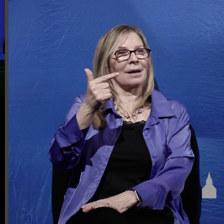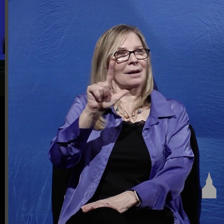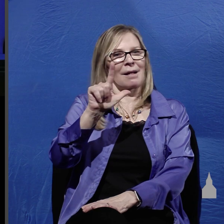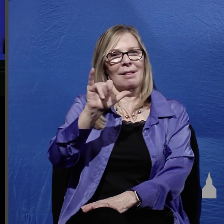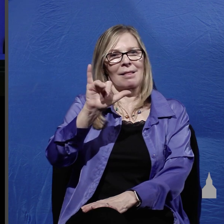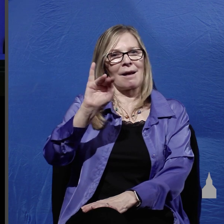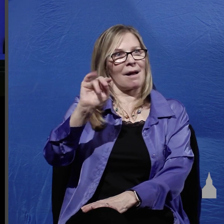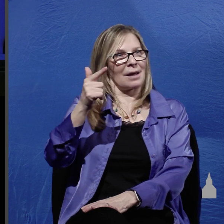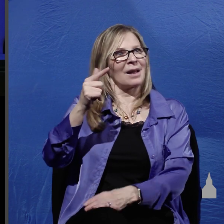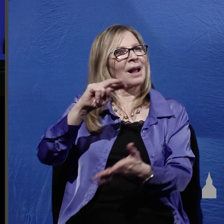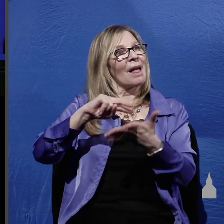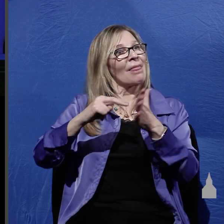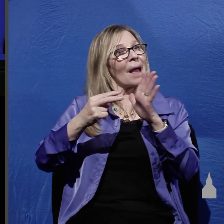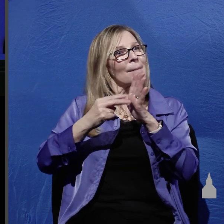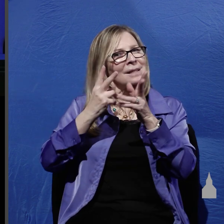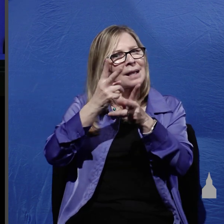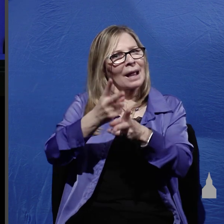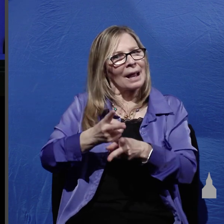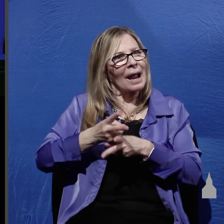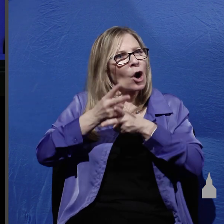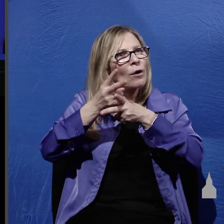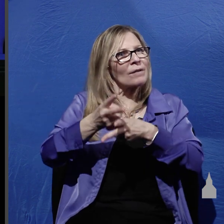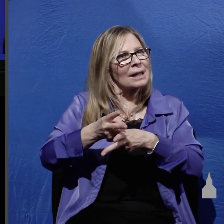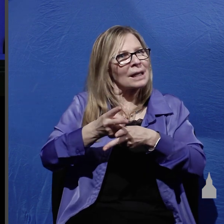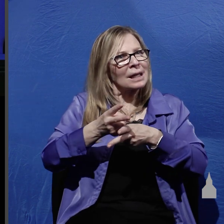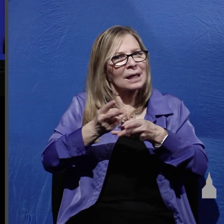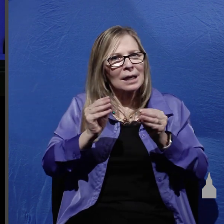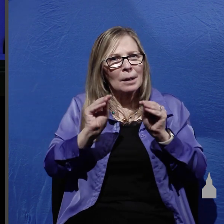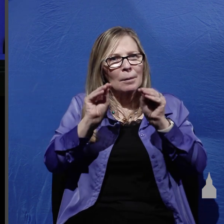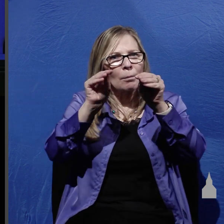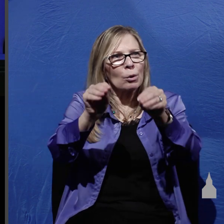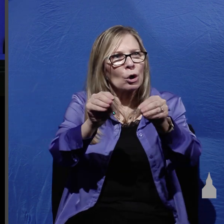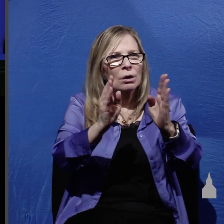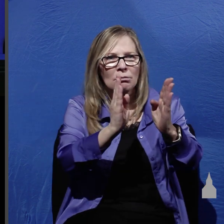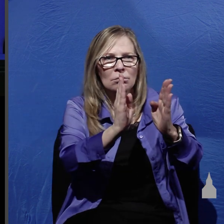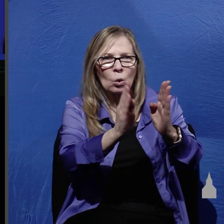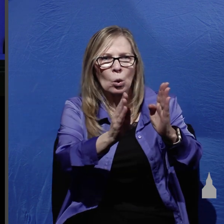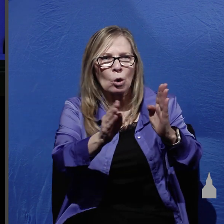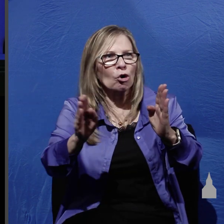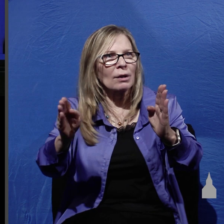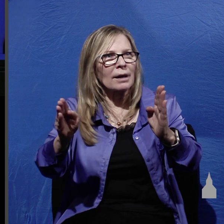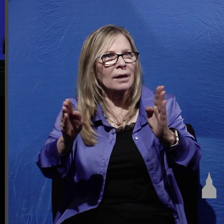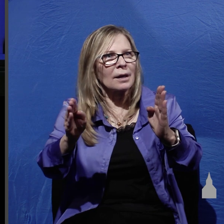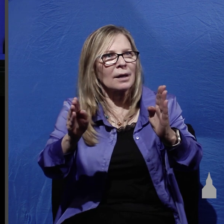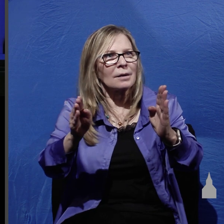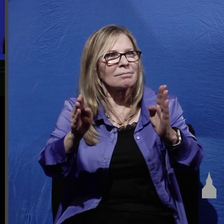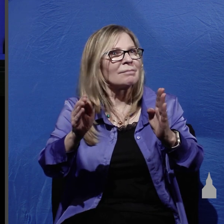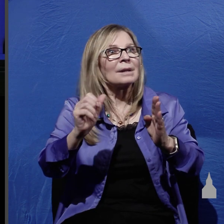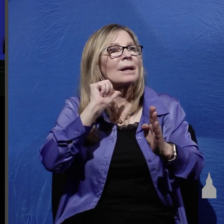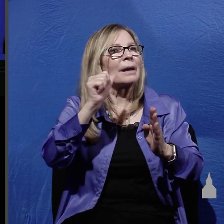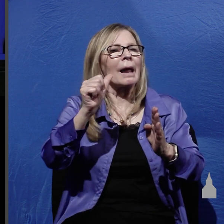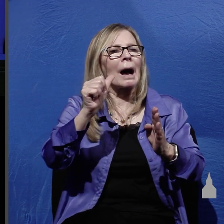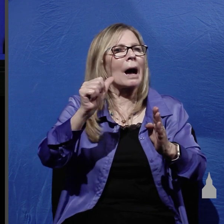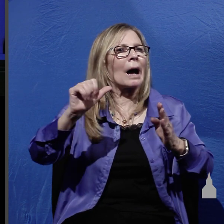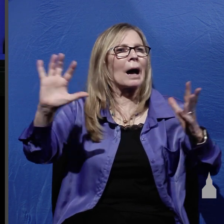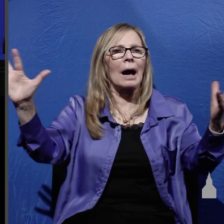to carefully place something in orderly in an orderly fashion in other words not in a haphazard chaotic